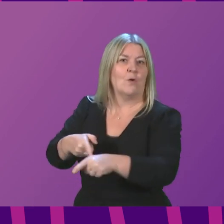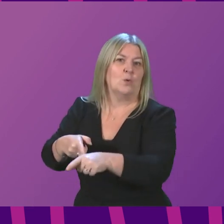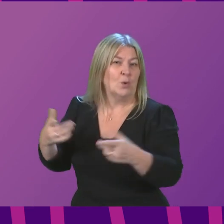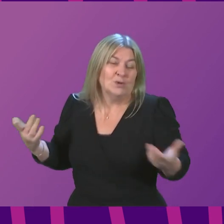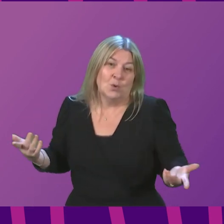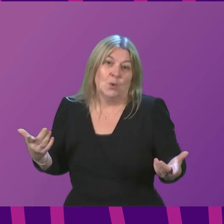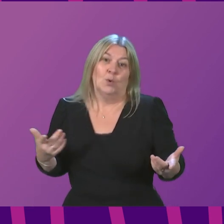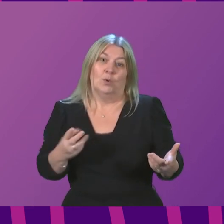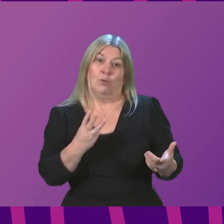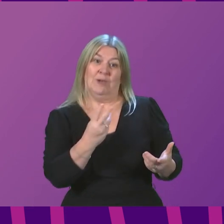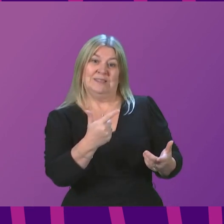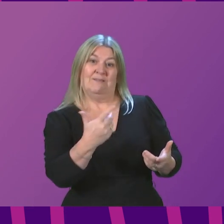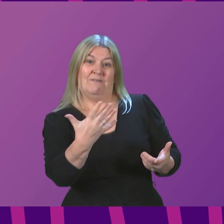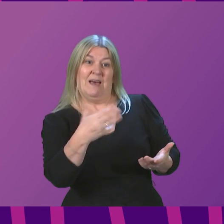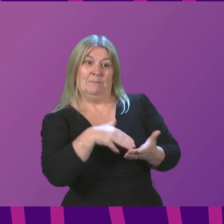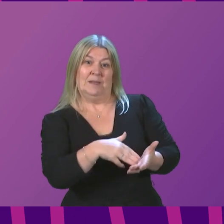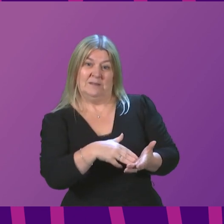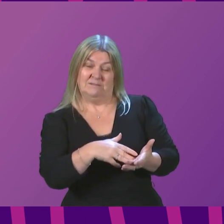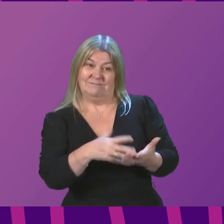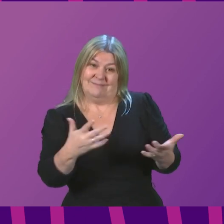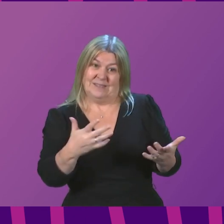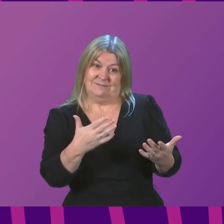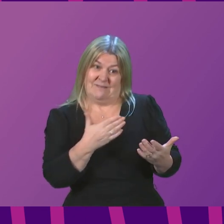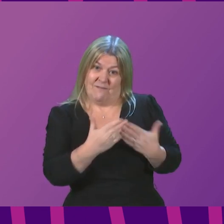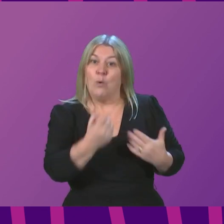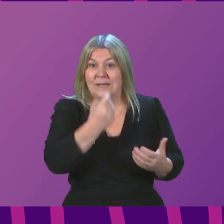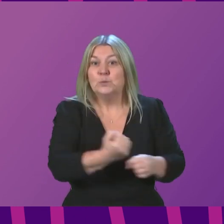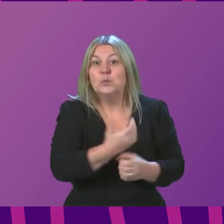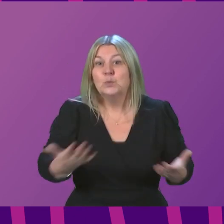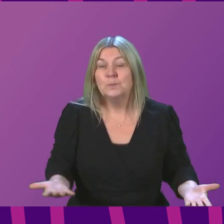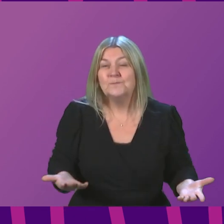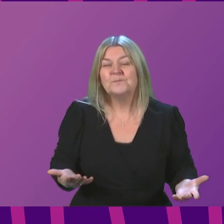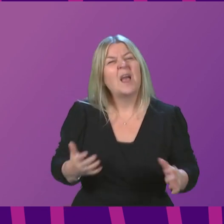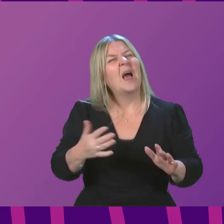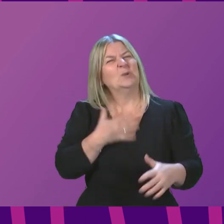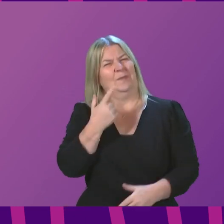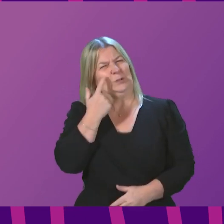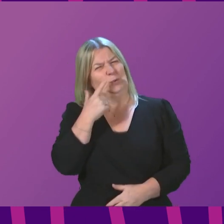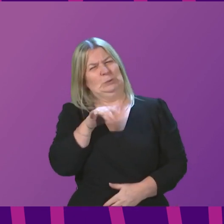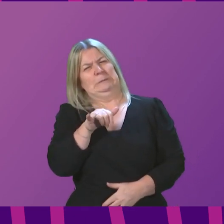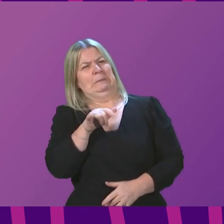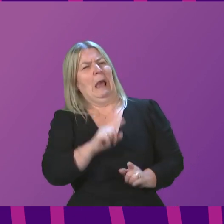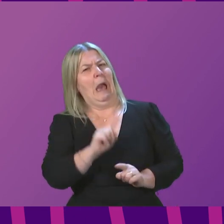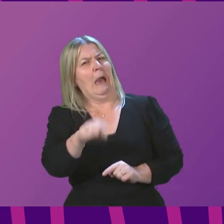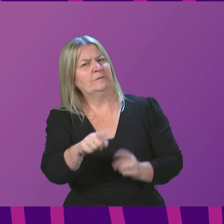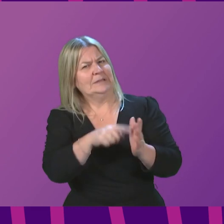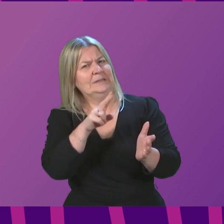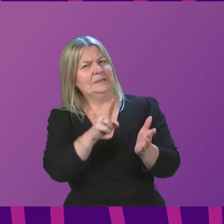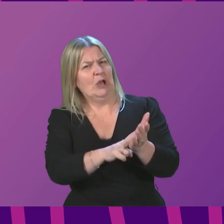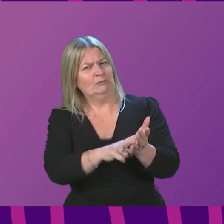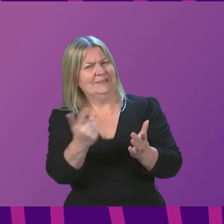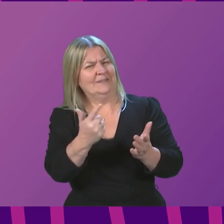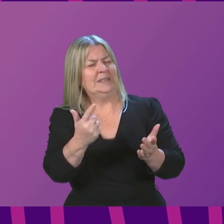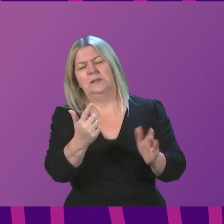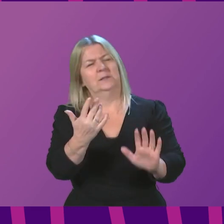are able to do. I do not think it is helpful to speculate beyond the 17th of January at this point. I very much hope, and it is our intention,